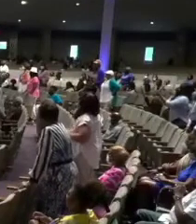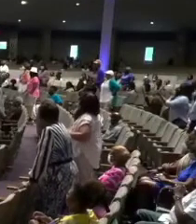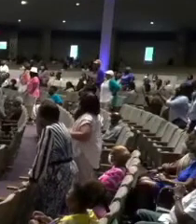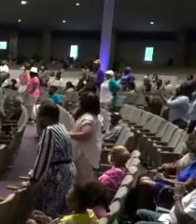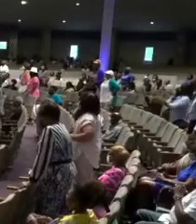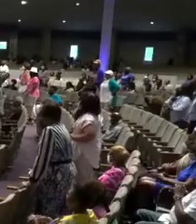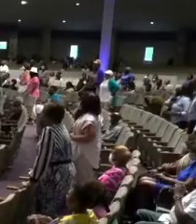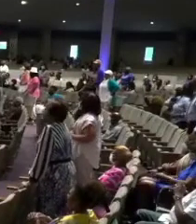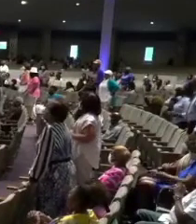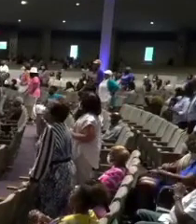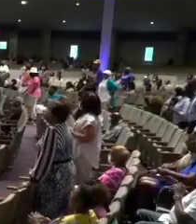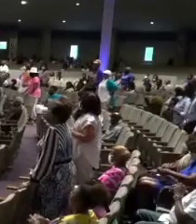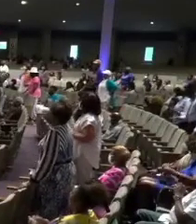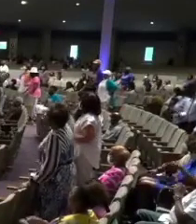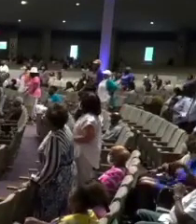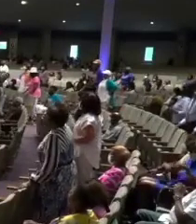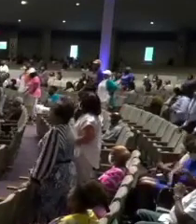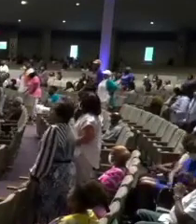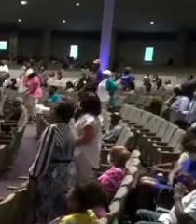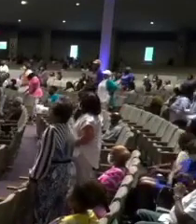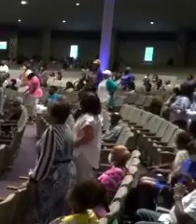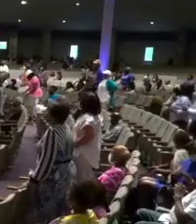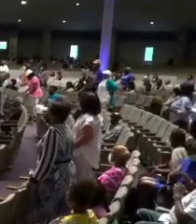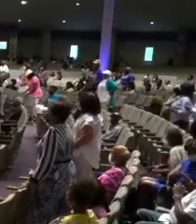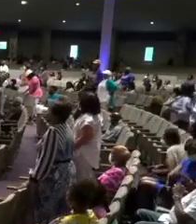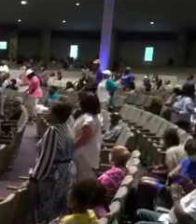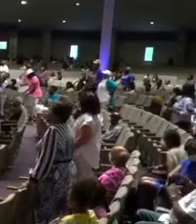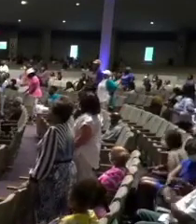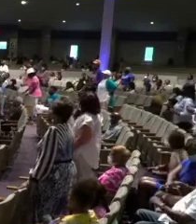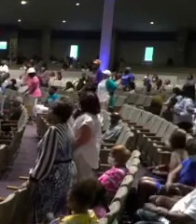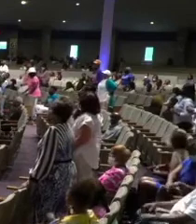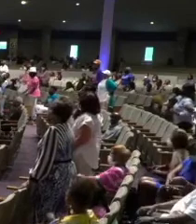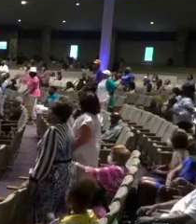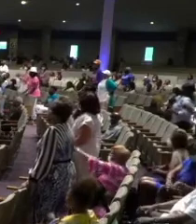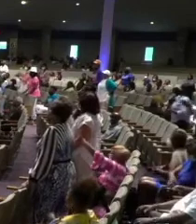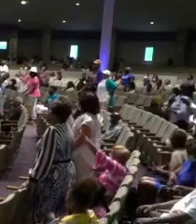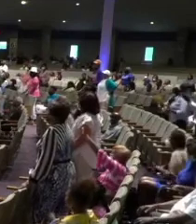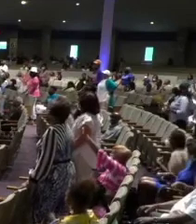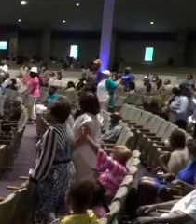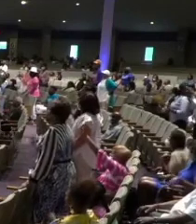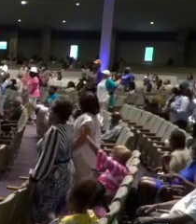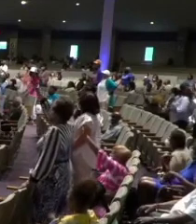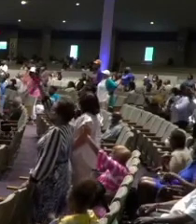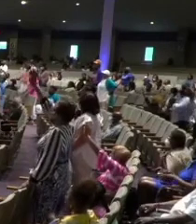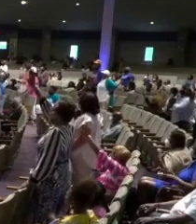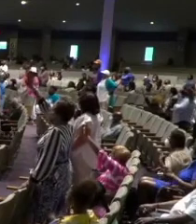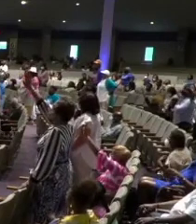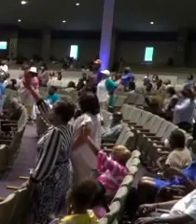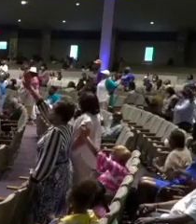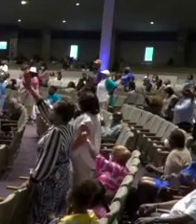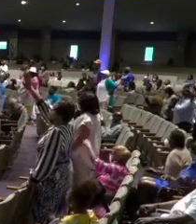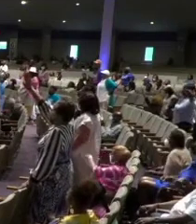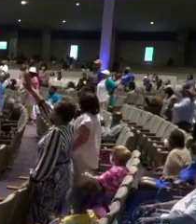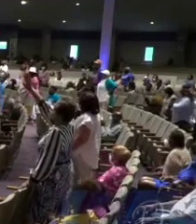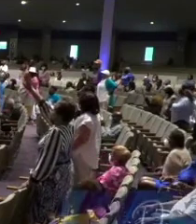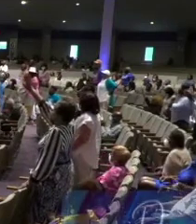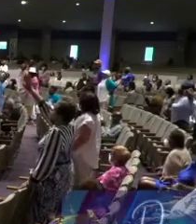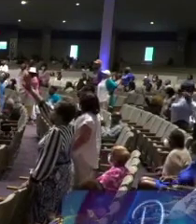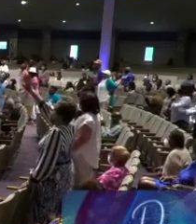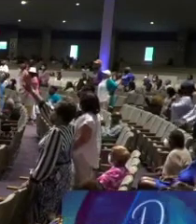had potential for a bless up. Have I got any witnesses here? But when God